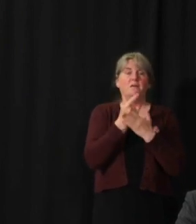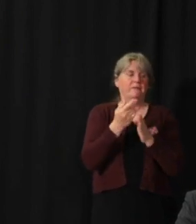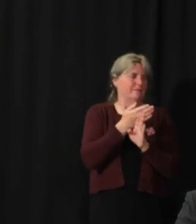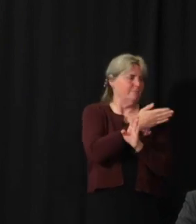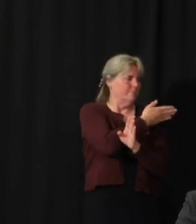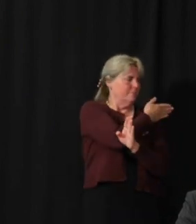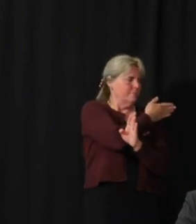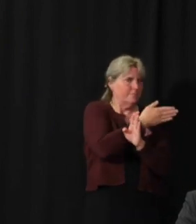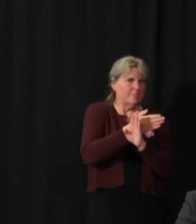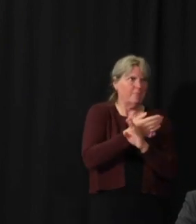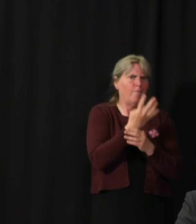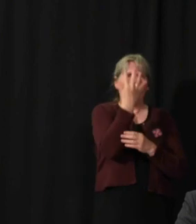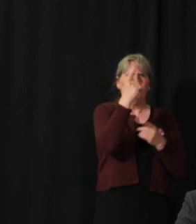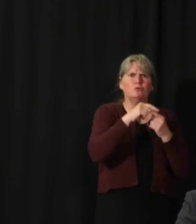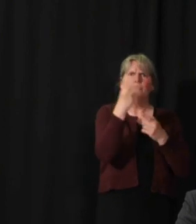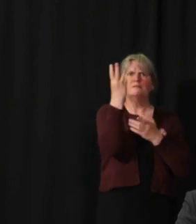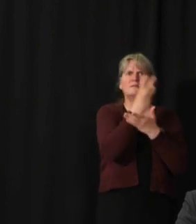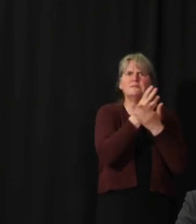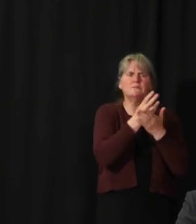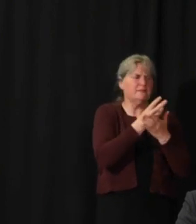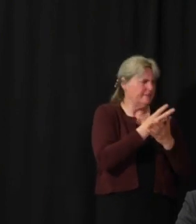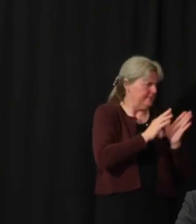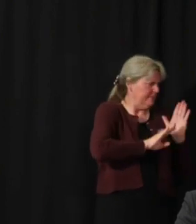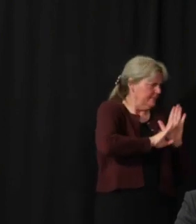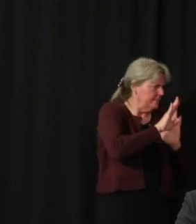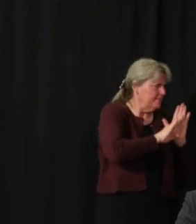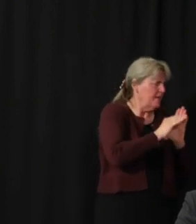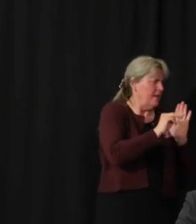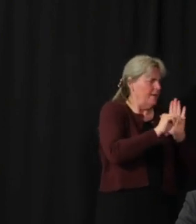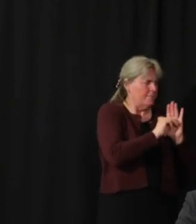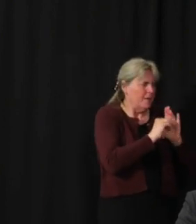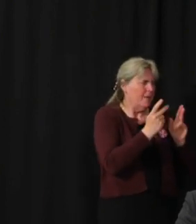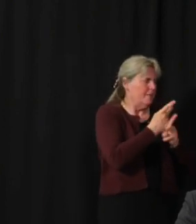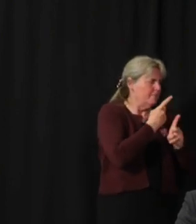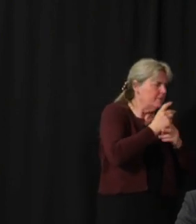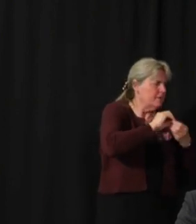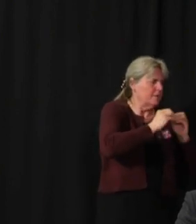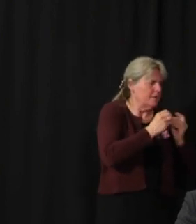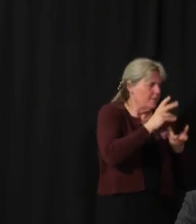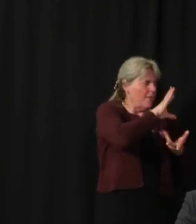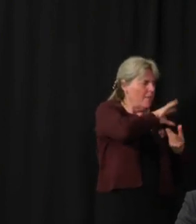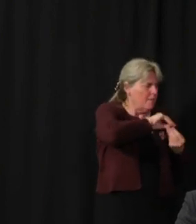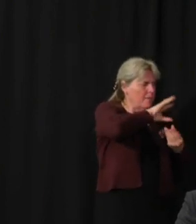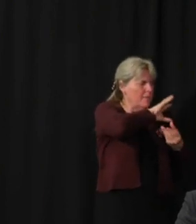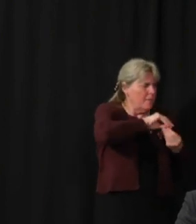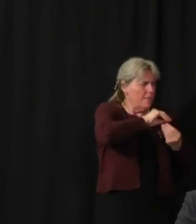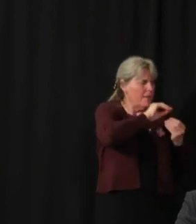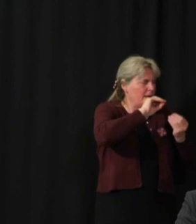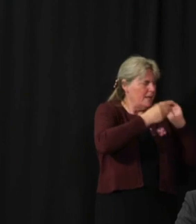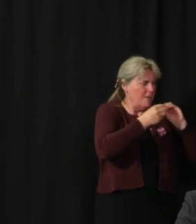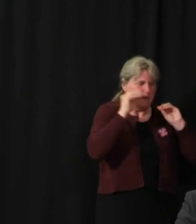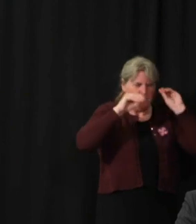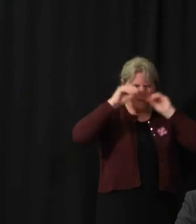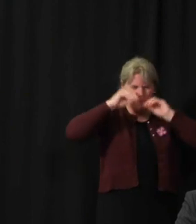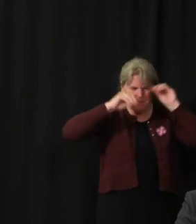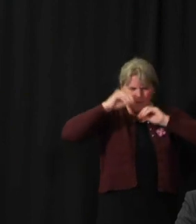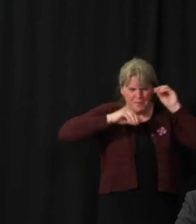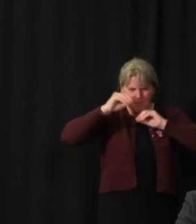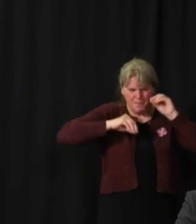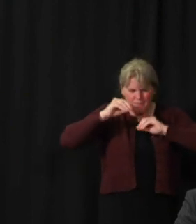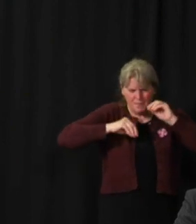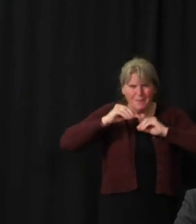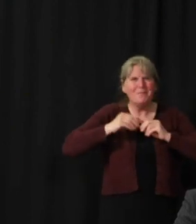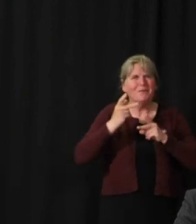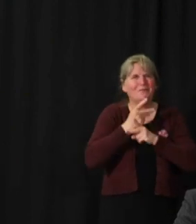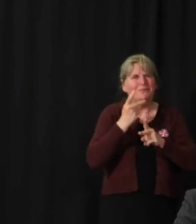really four to six weeks of development to get to that point where you can plug in those numbers and get those answers.